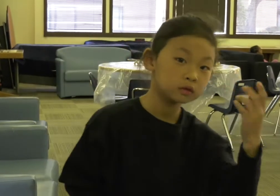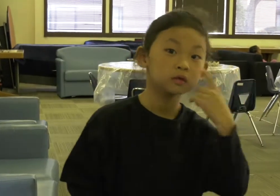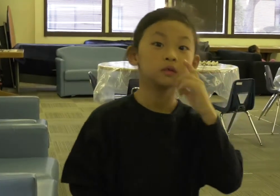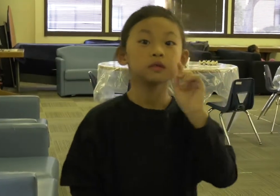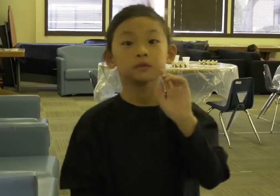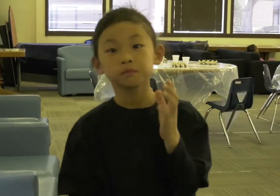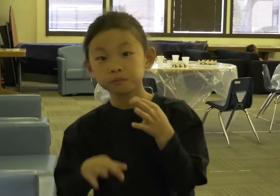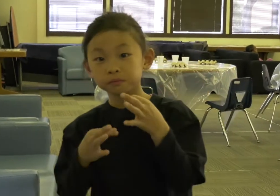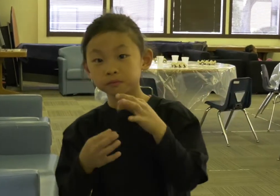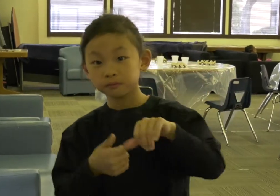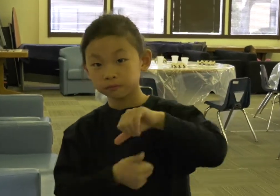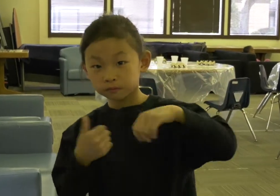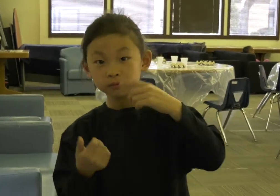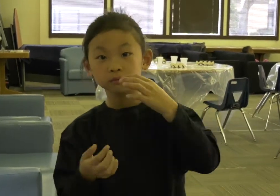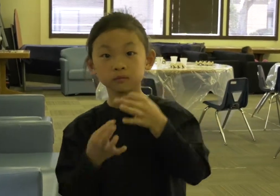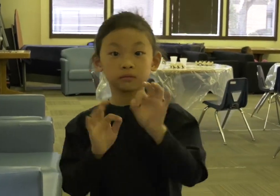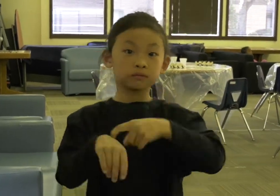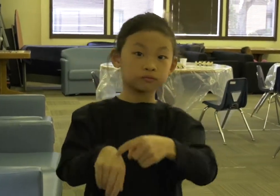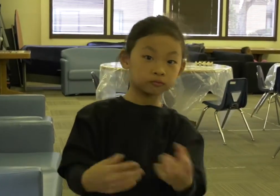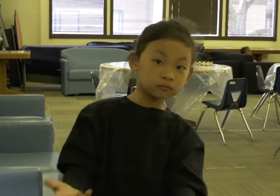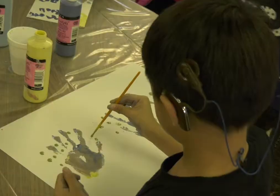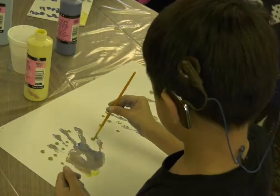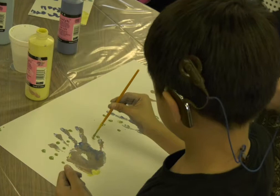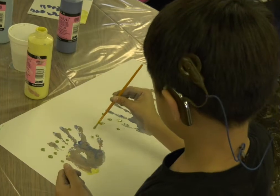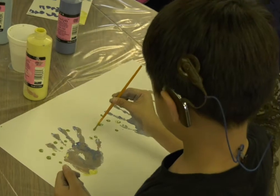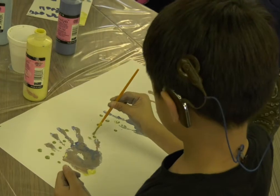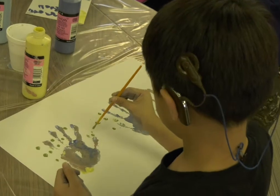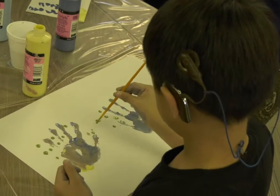to play, and to socialize and have free time.